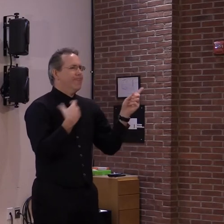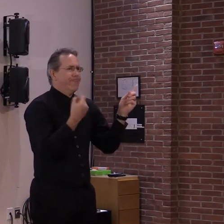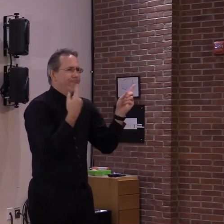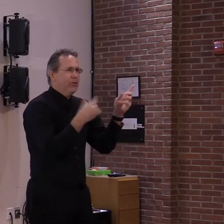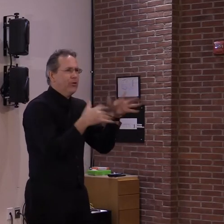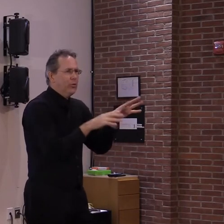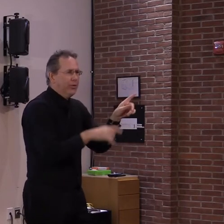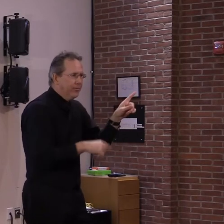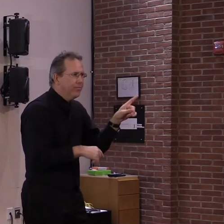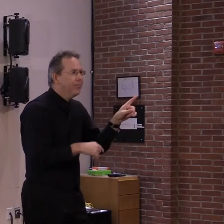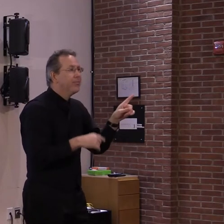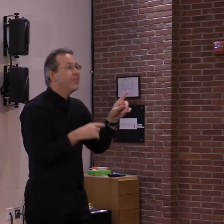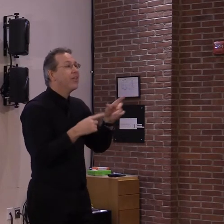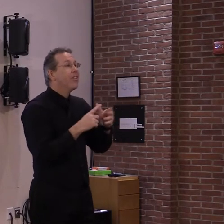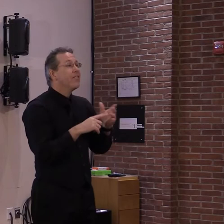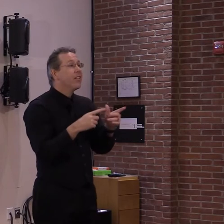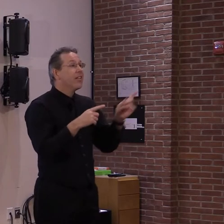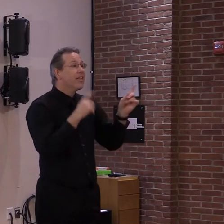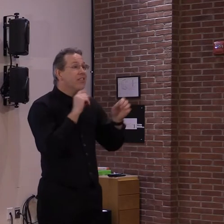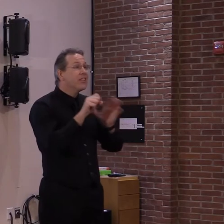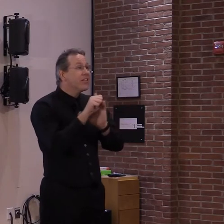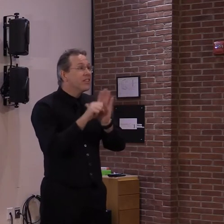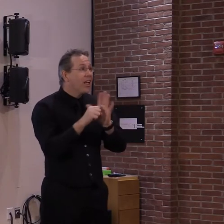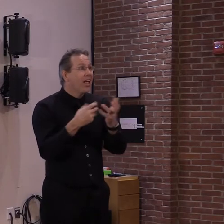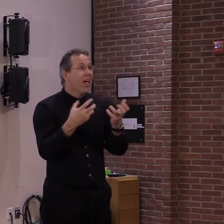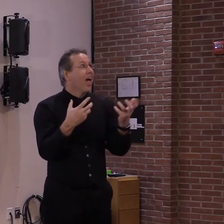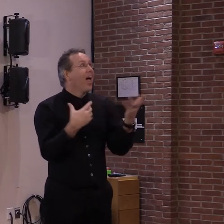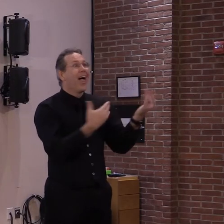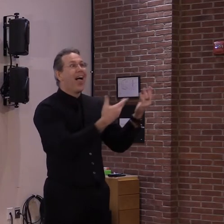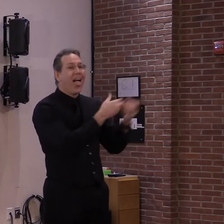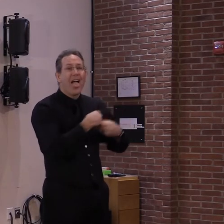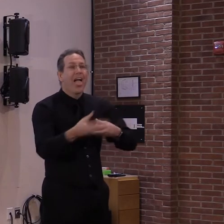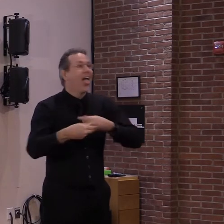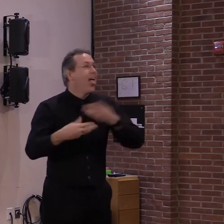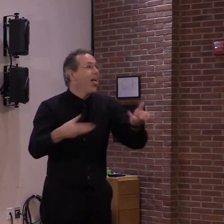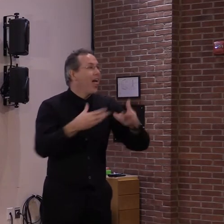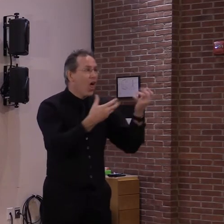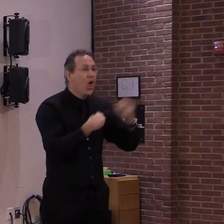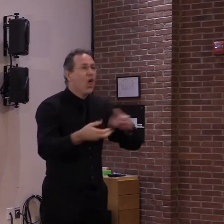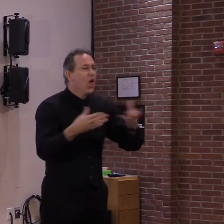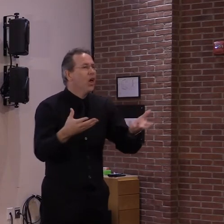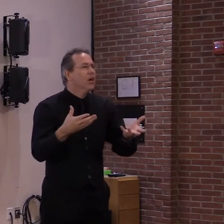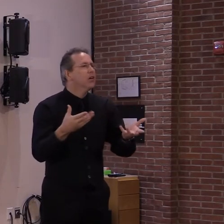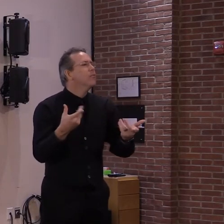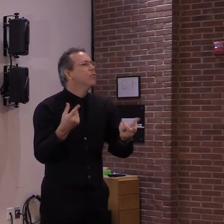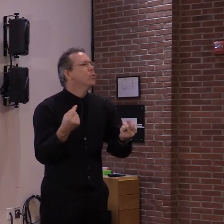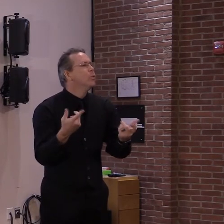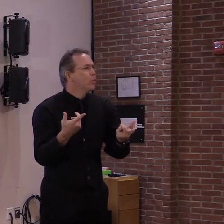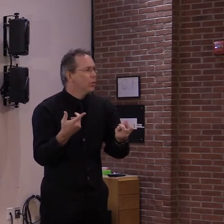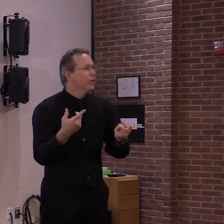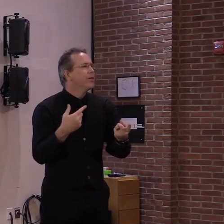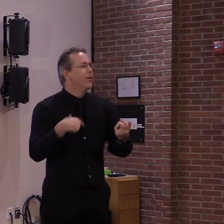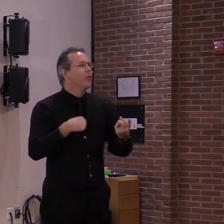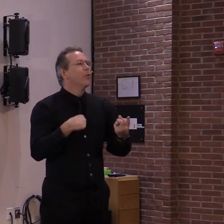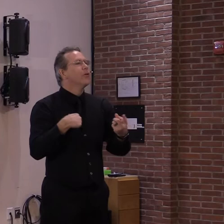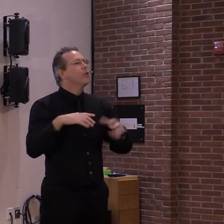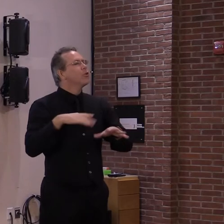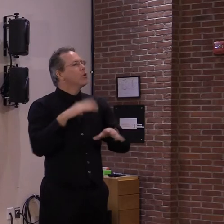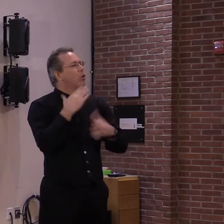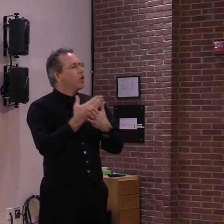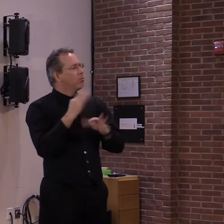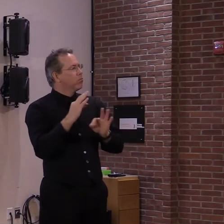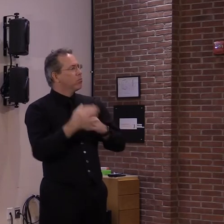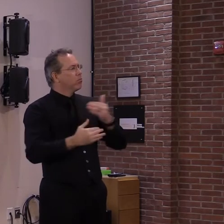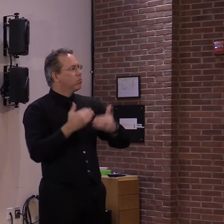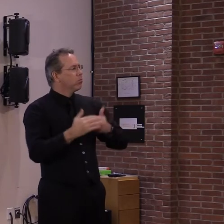that you talked about. Obviously, we are doing very well, uh, right now, and, uh, we would expect, uh, on a performance-based,